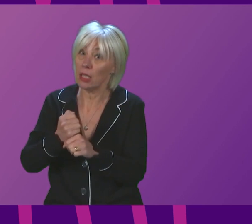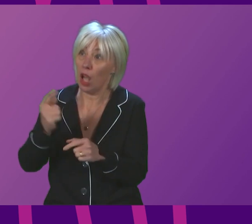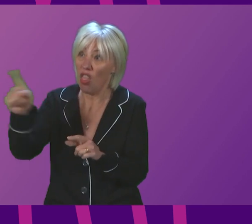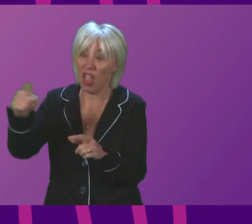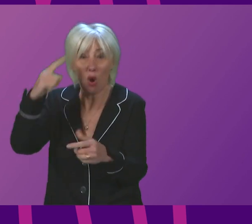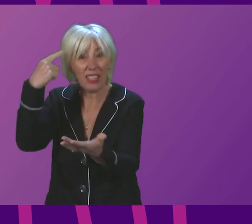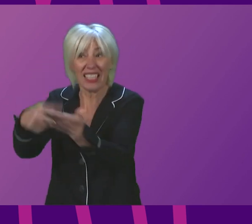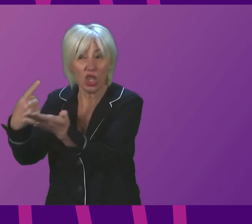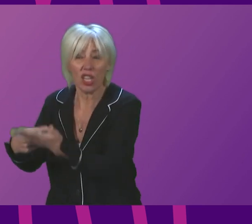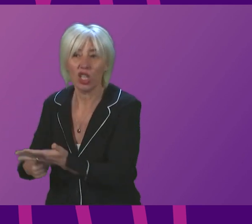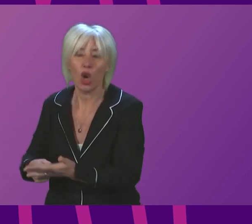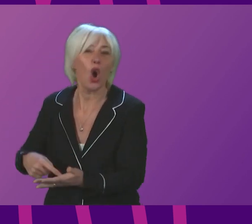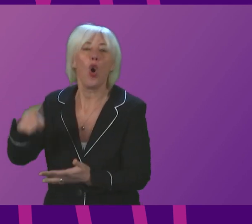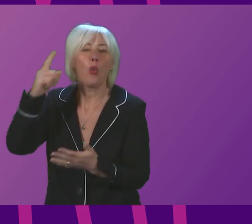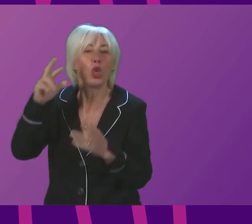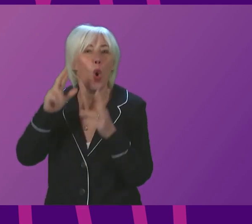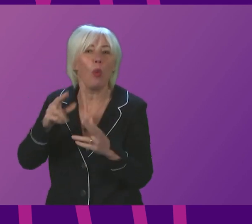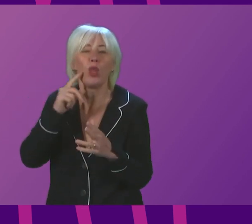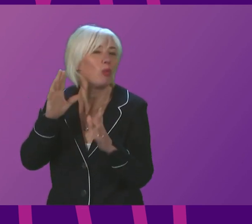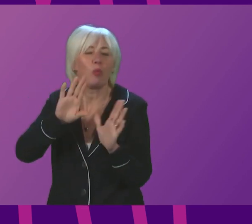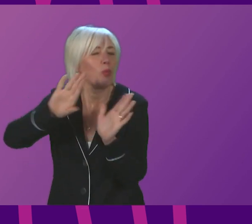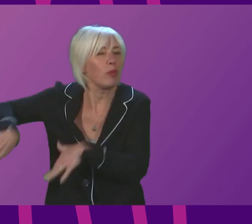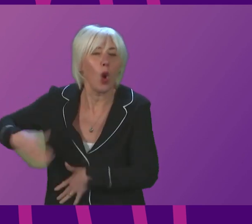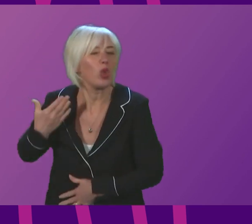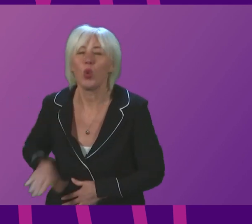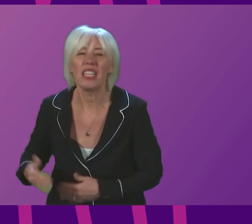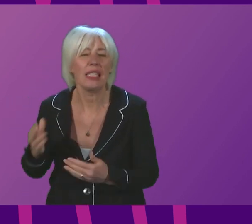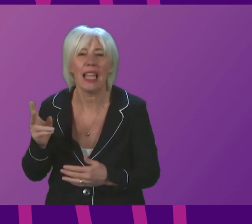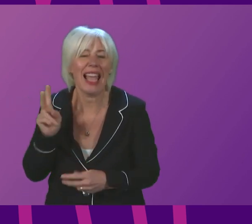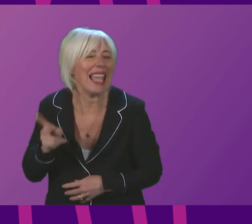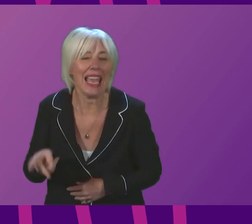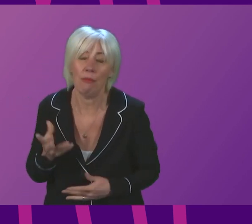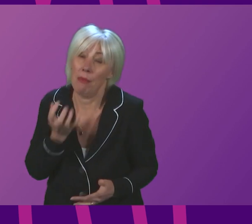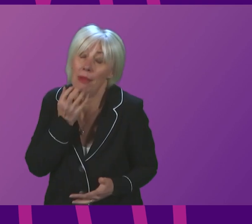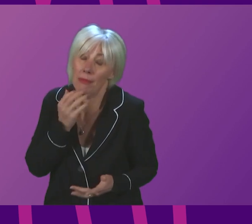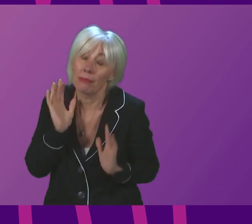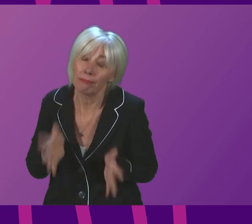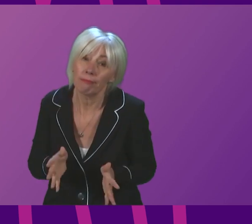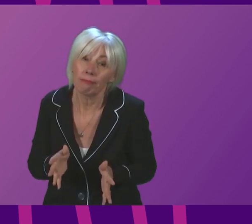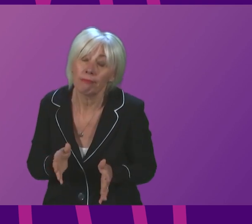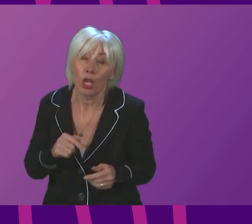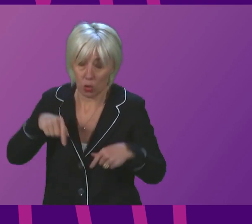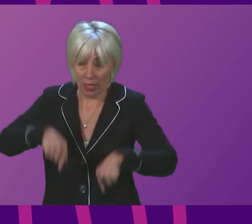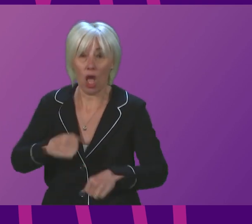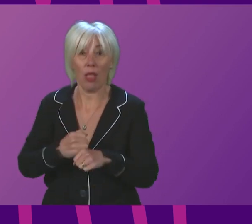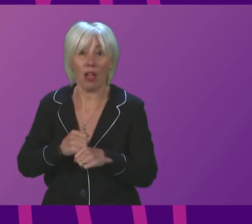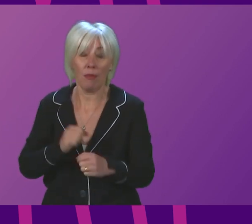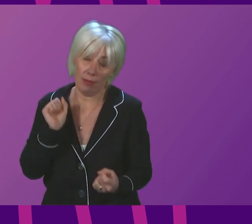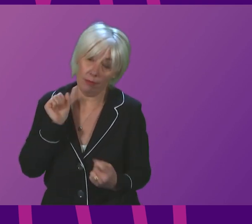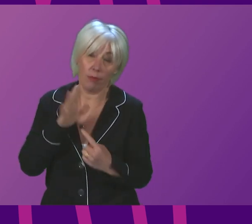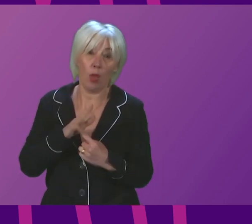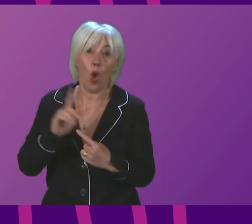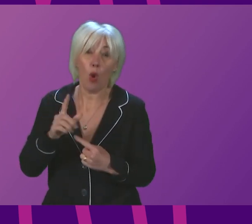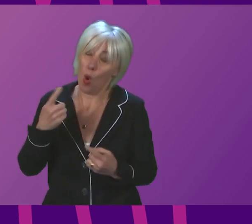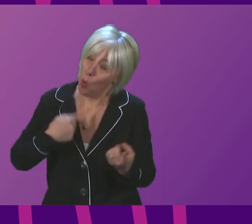hoped were behind all of us for good. For the Scottish Government, our first principle will be to seek to do what is